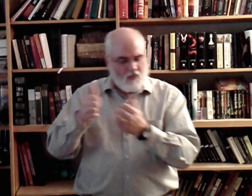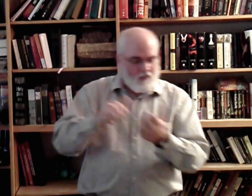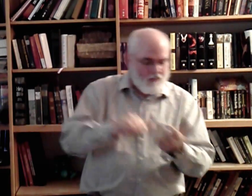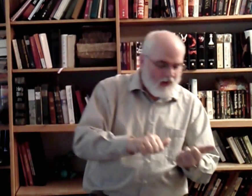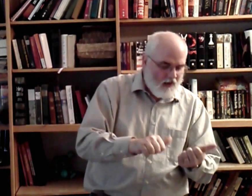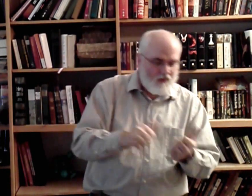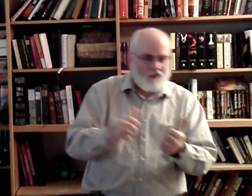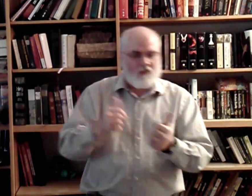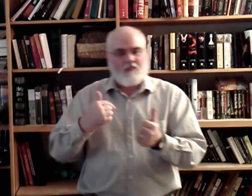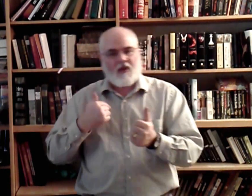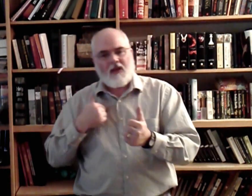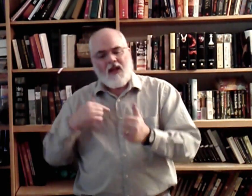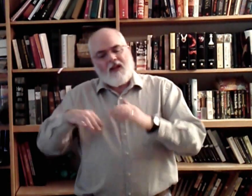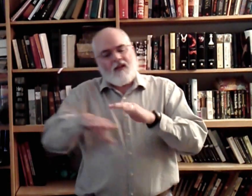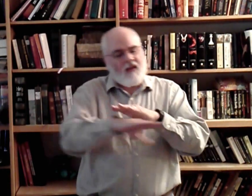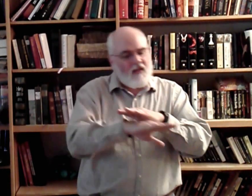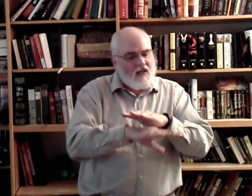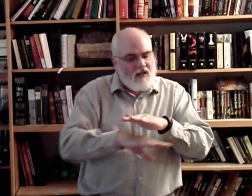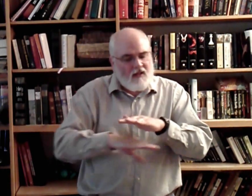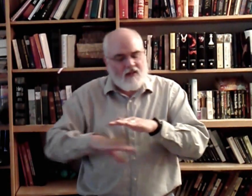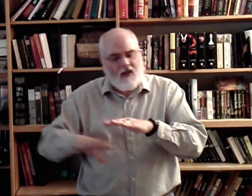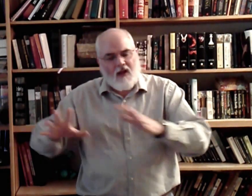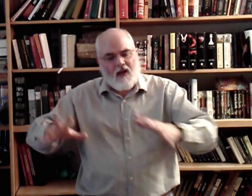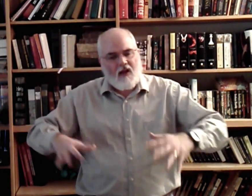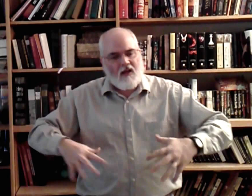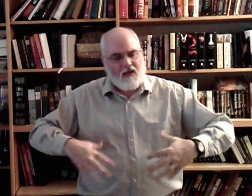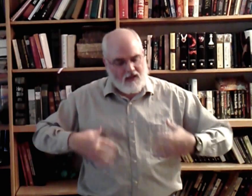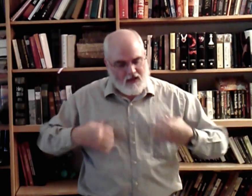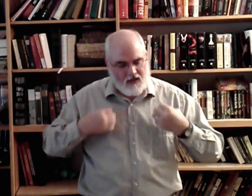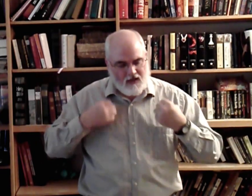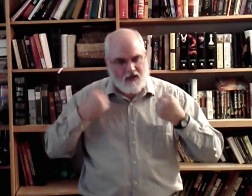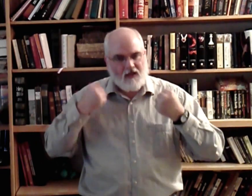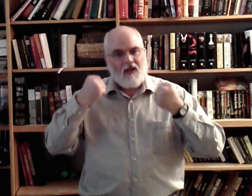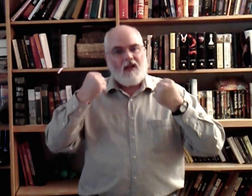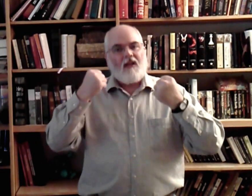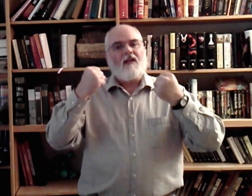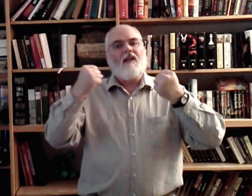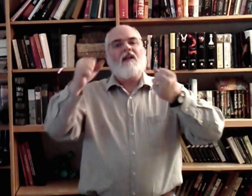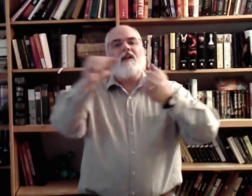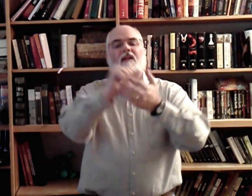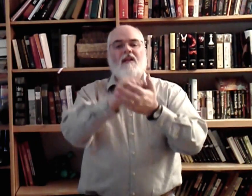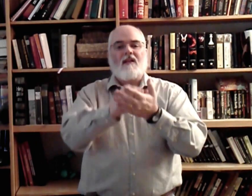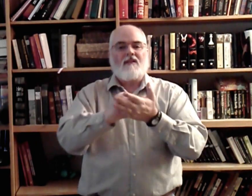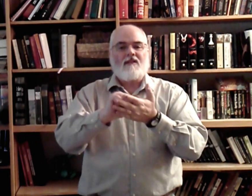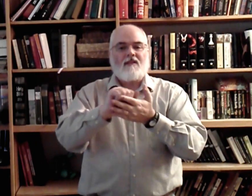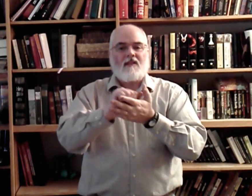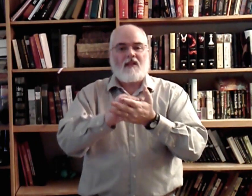in plunge me, me the healing, cleansing